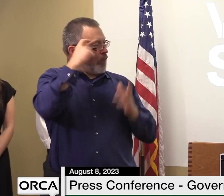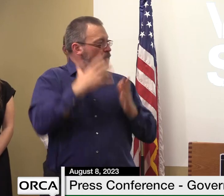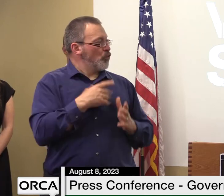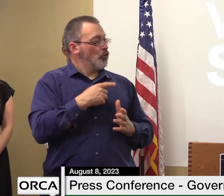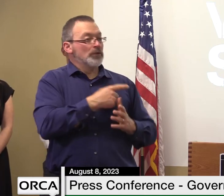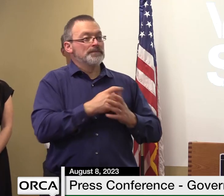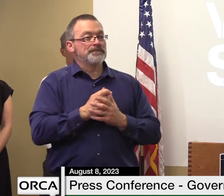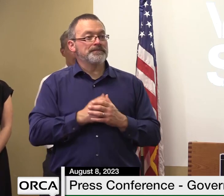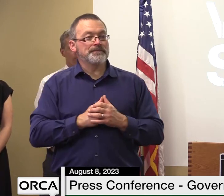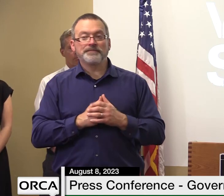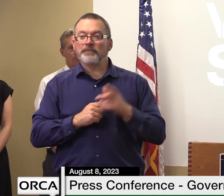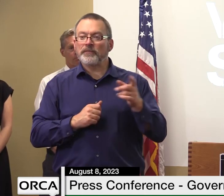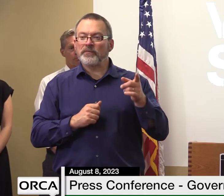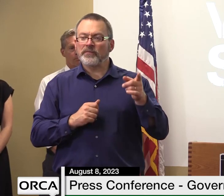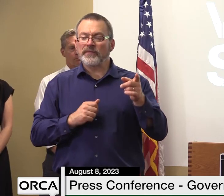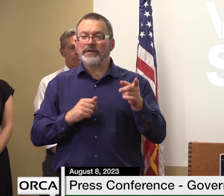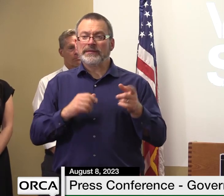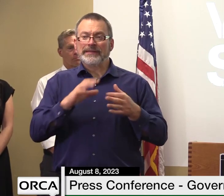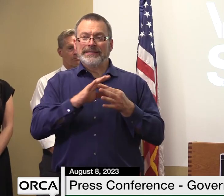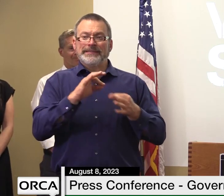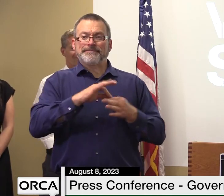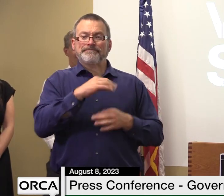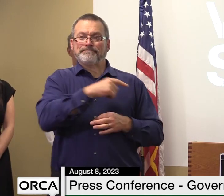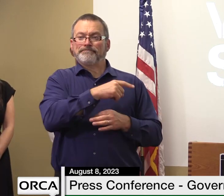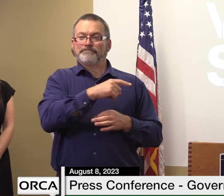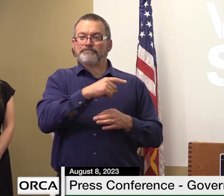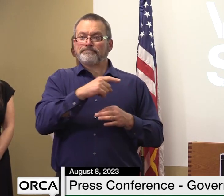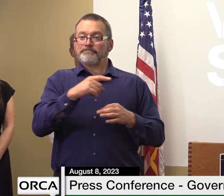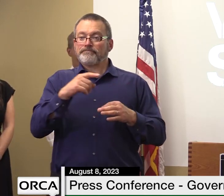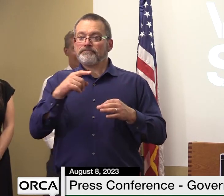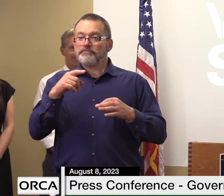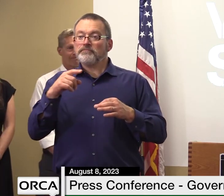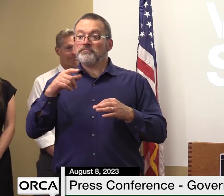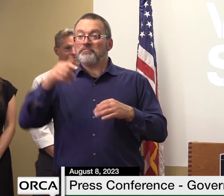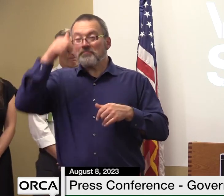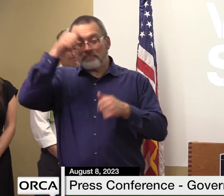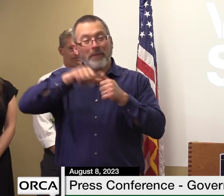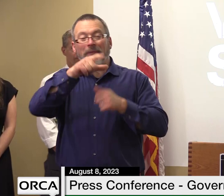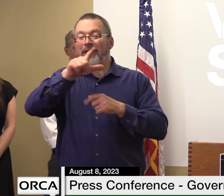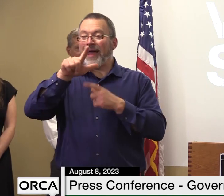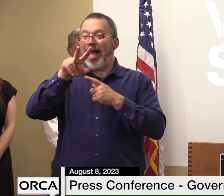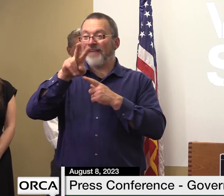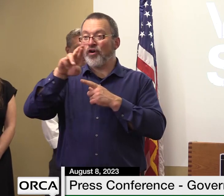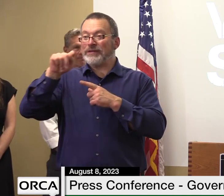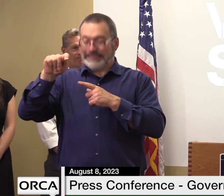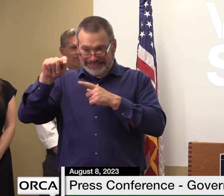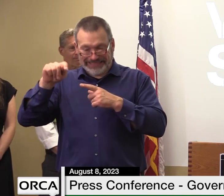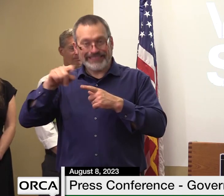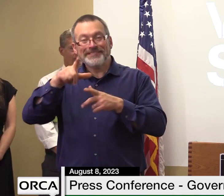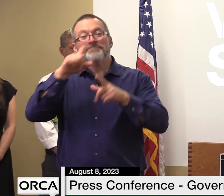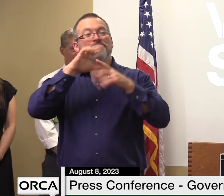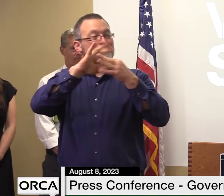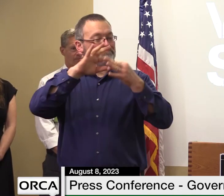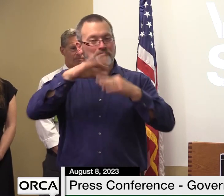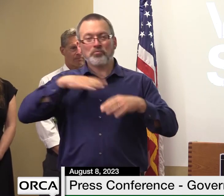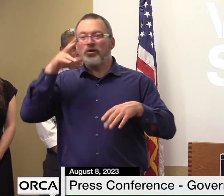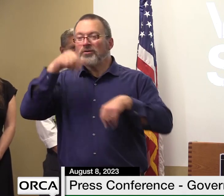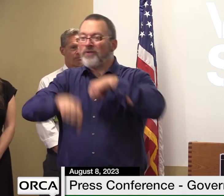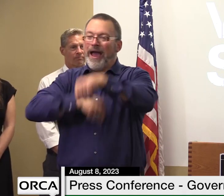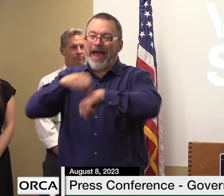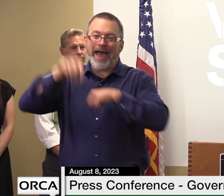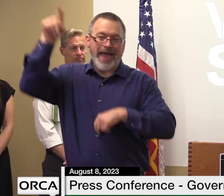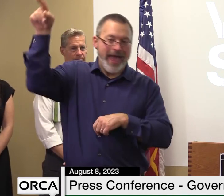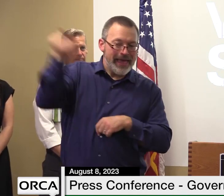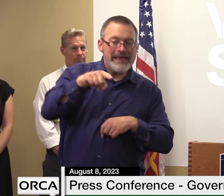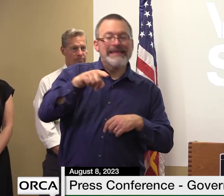governor you were getting ready to ride the rail trail before this storm and i think you take a lot of pride in the fact that the state put